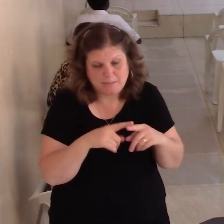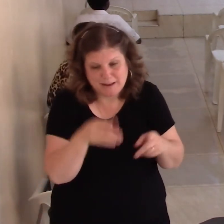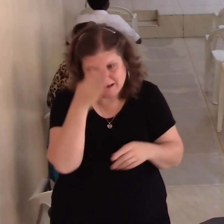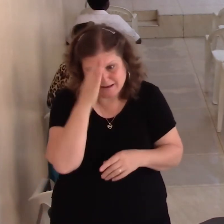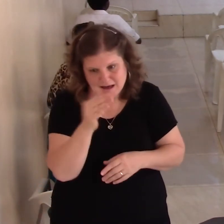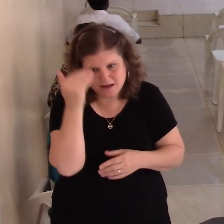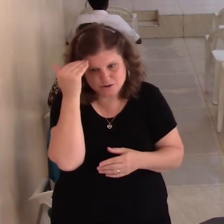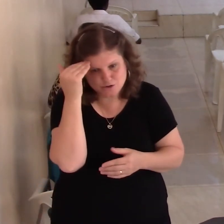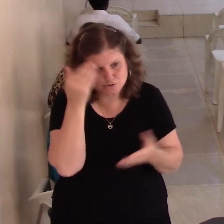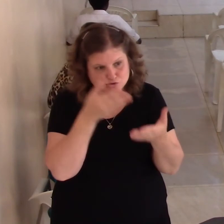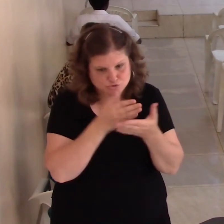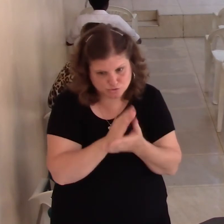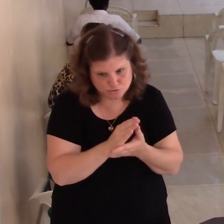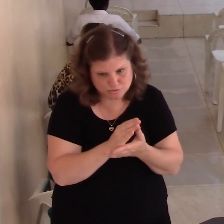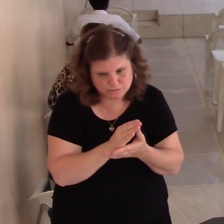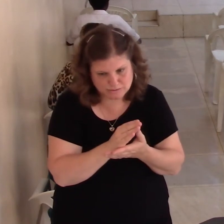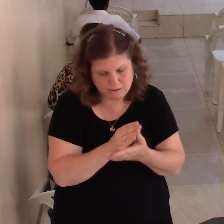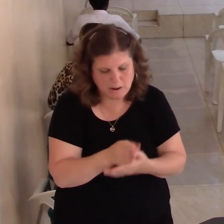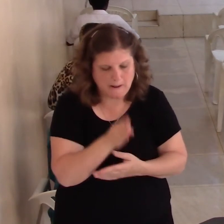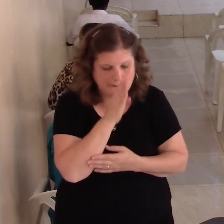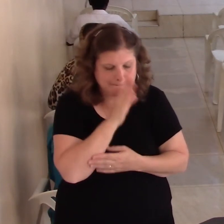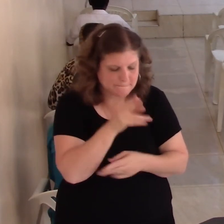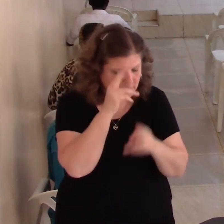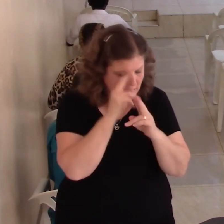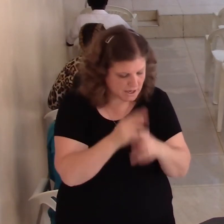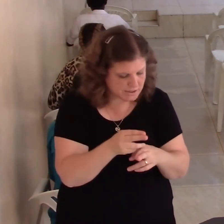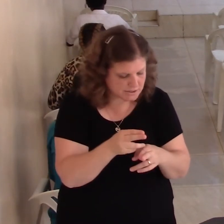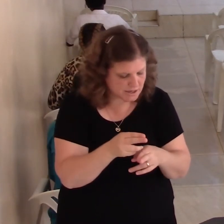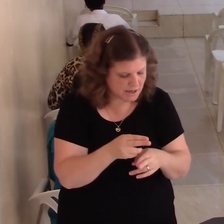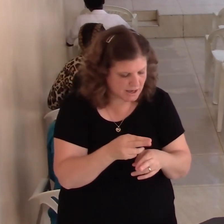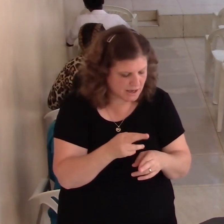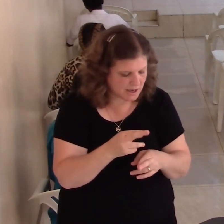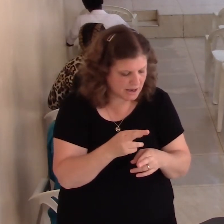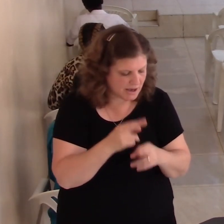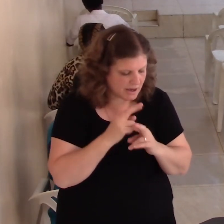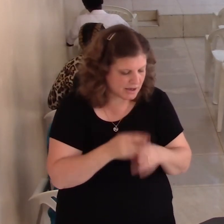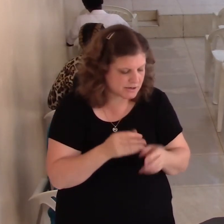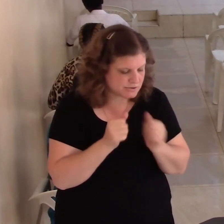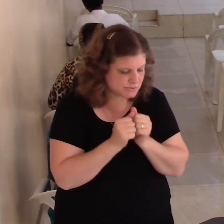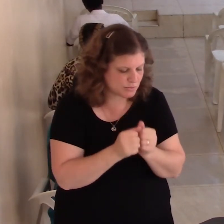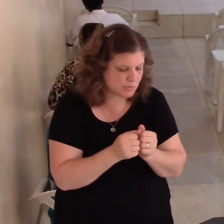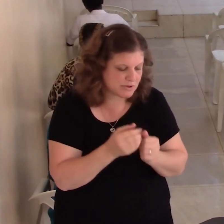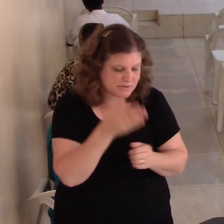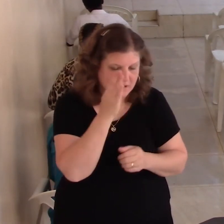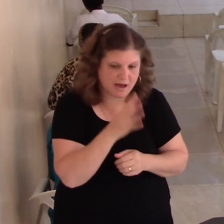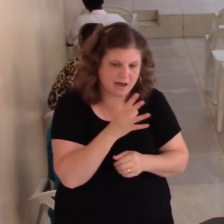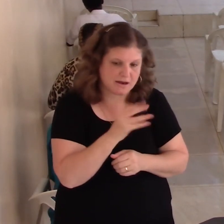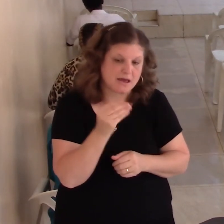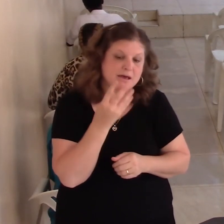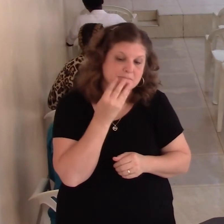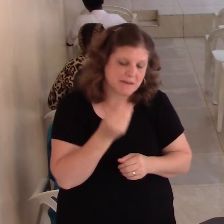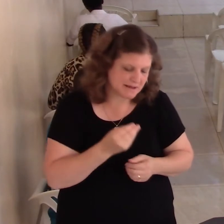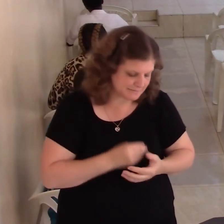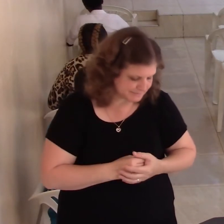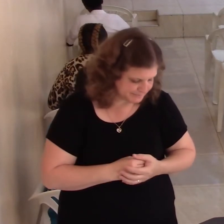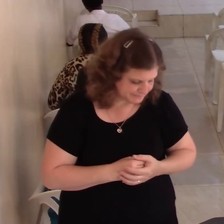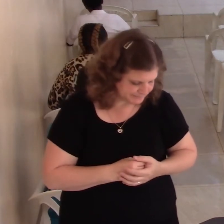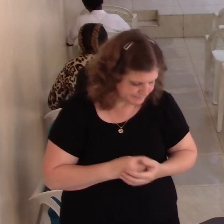We need to be honest with man. Also, let me say this, pray for others. Matthew chapter 5 was put to 4. Turn over to there.